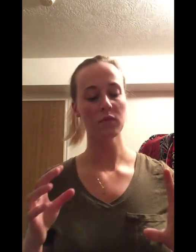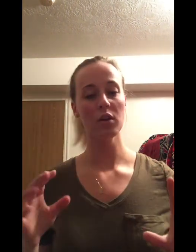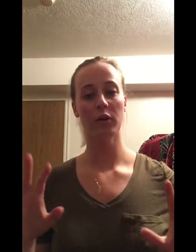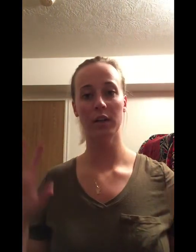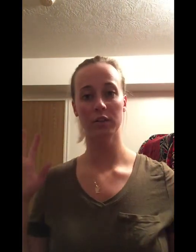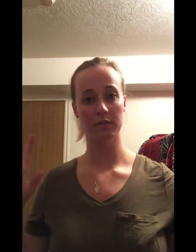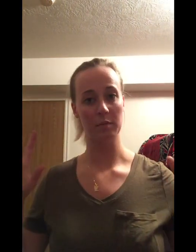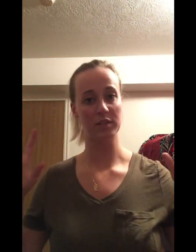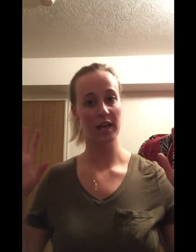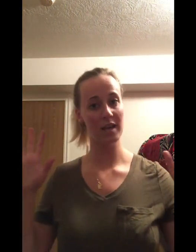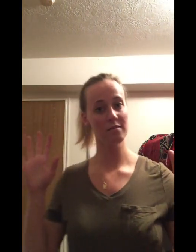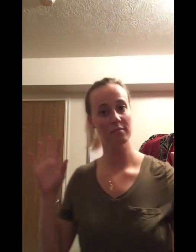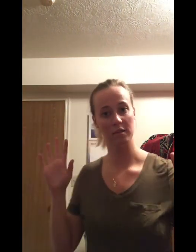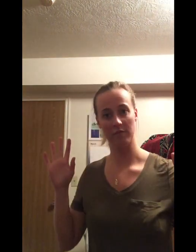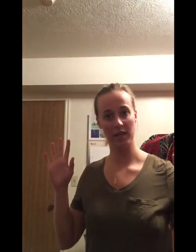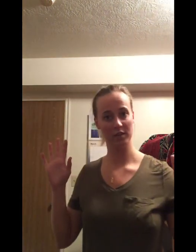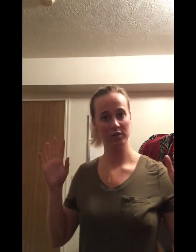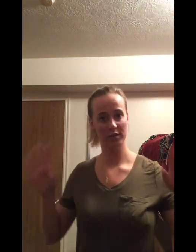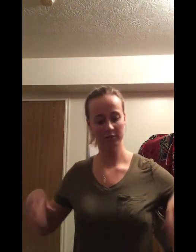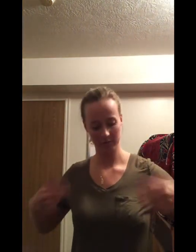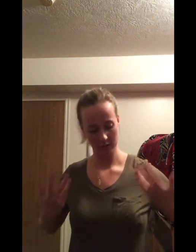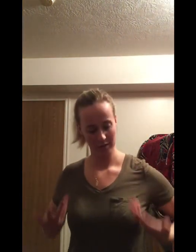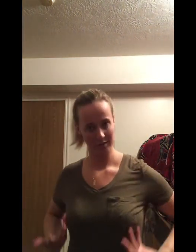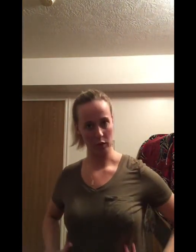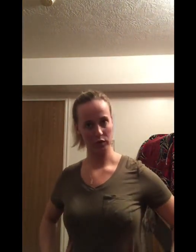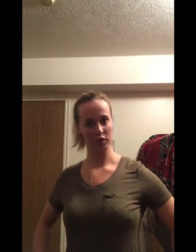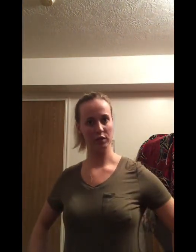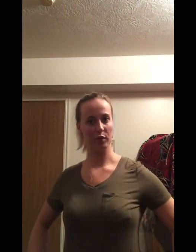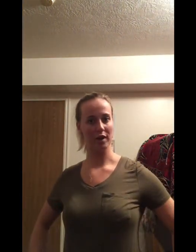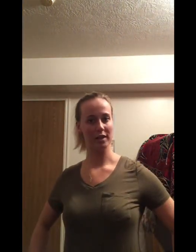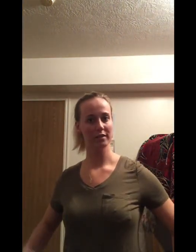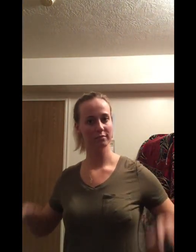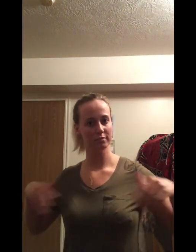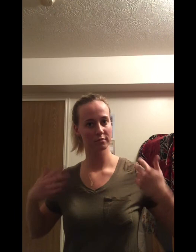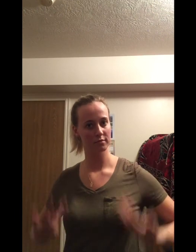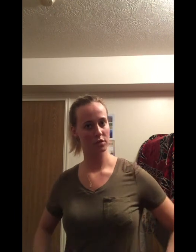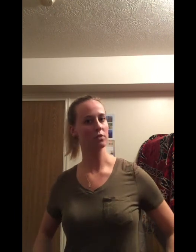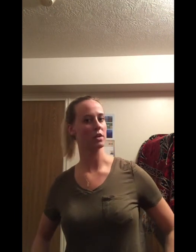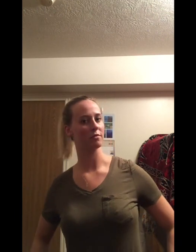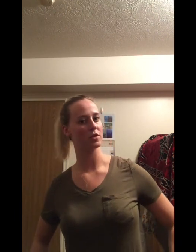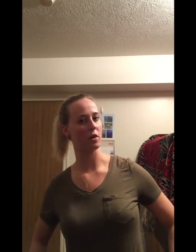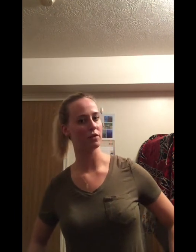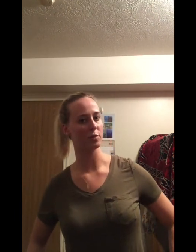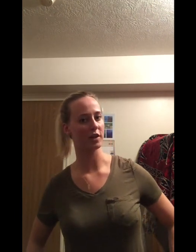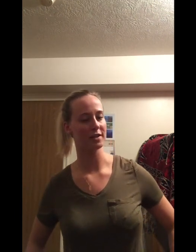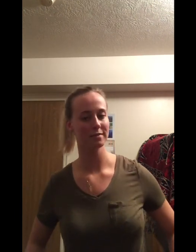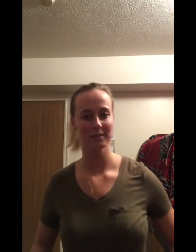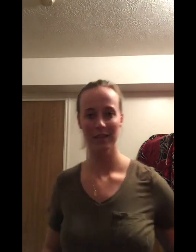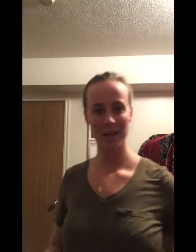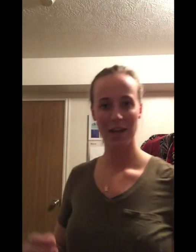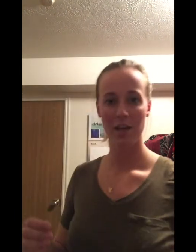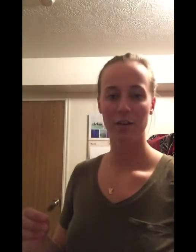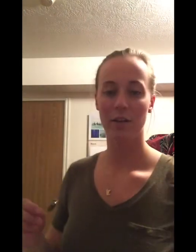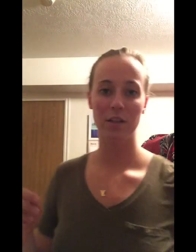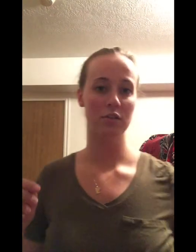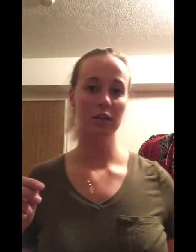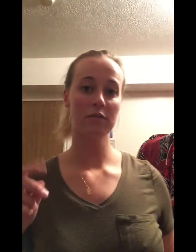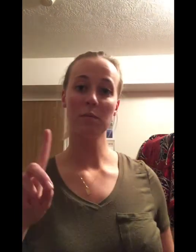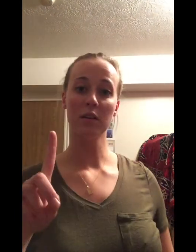Cranial nerve number 10, the vagus nerve, goes to your body, shows off, show off your body. Cranial nerve number